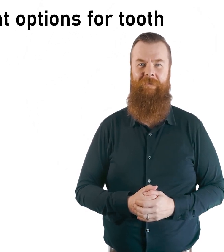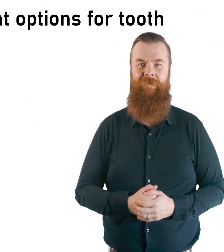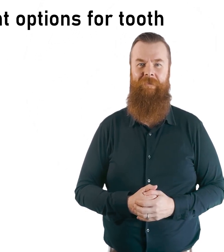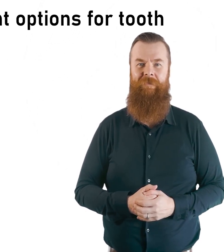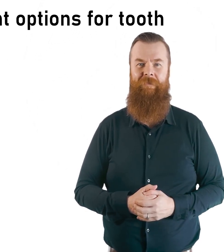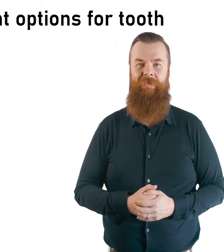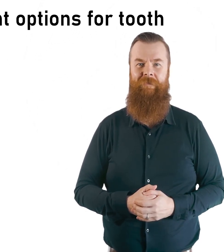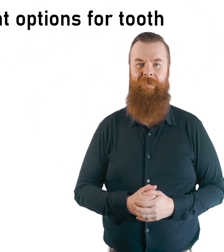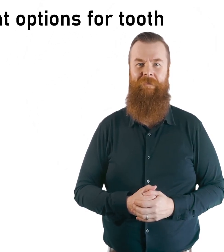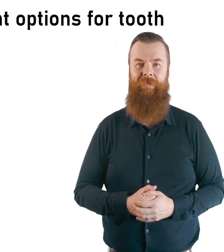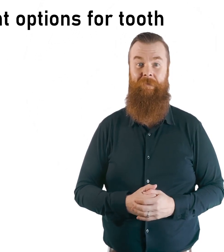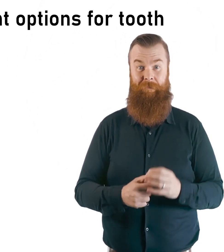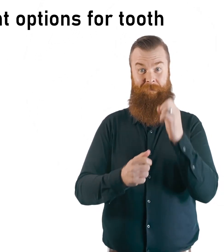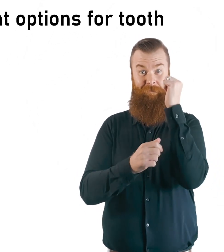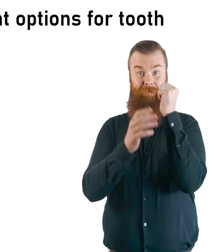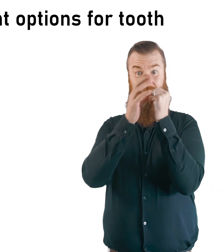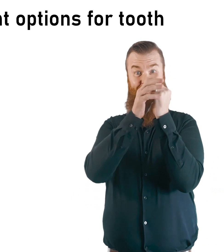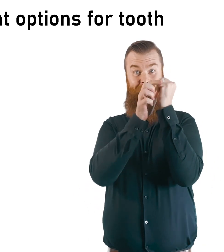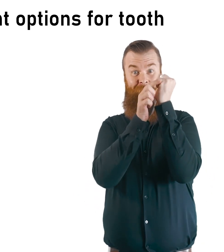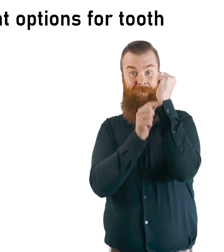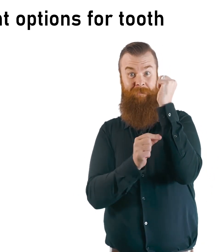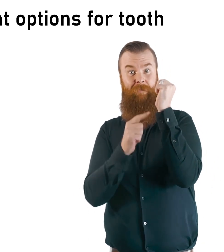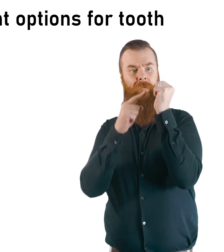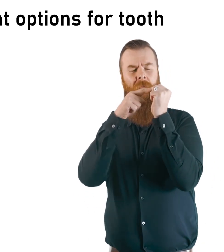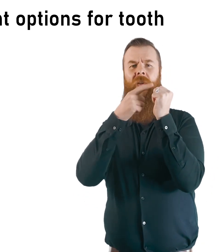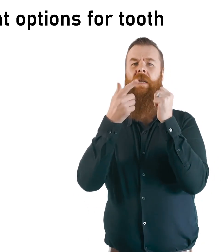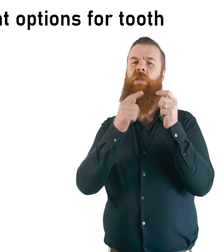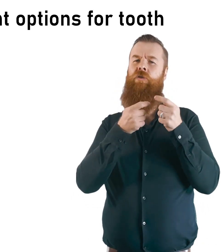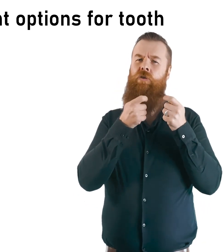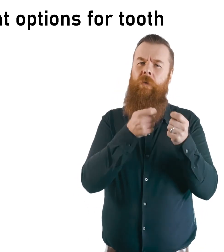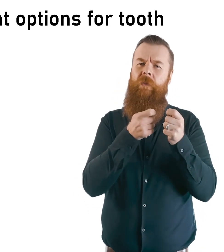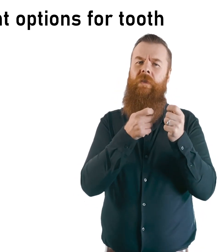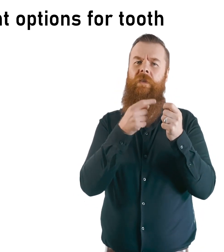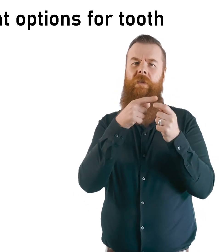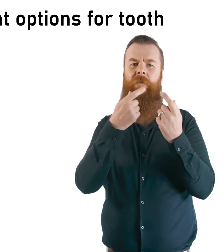The treatment of tooth decay depends on how much decay is present.